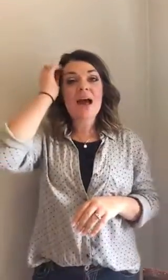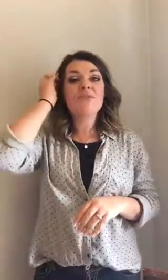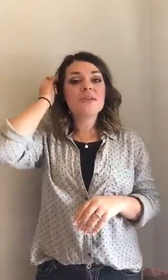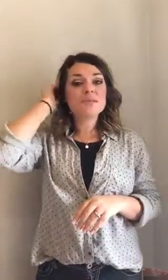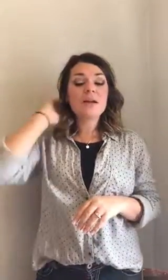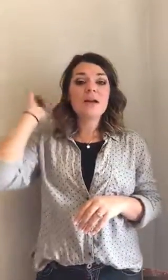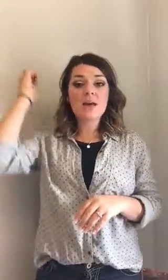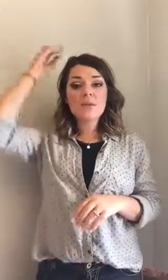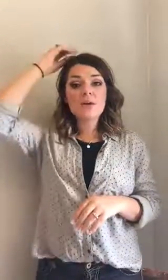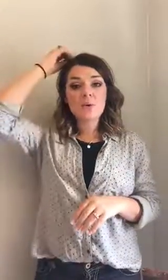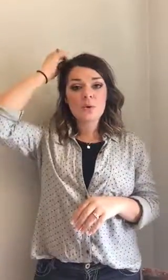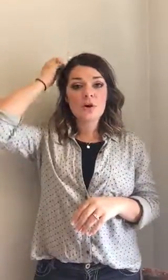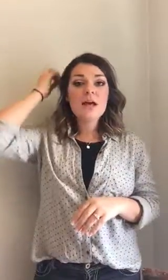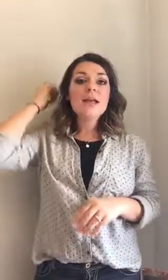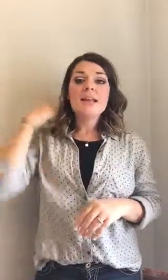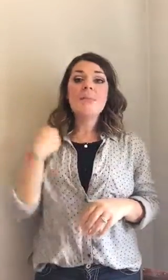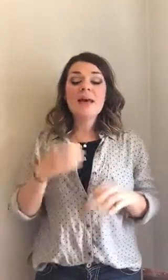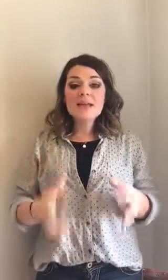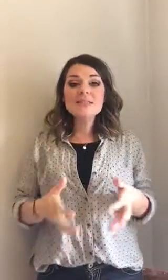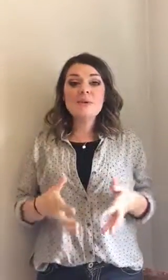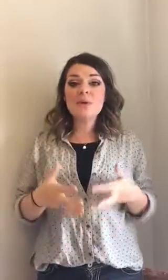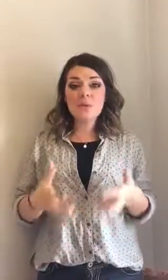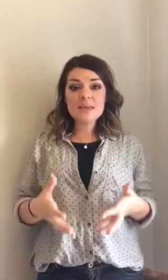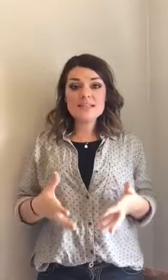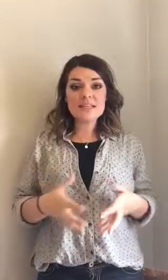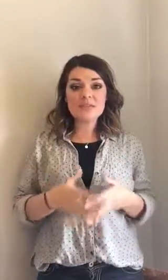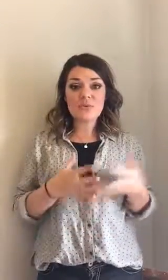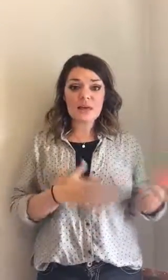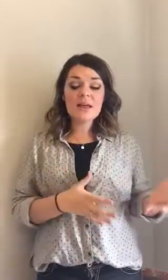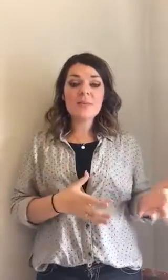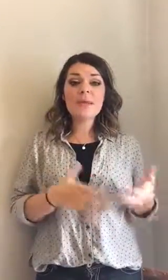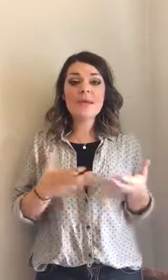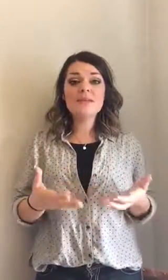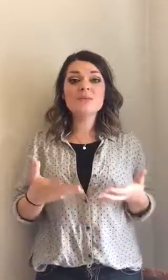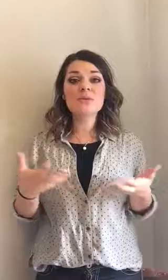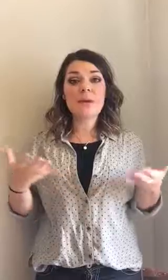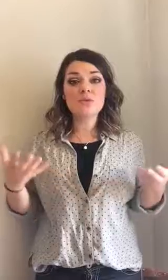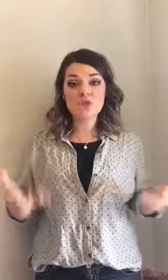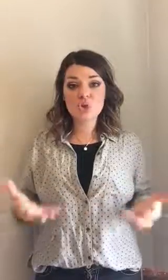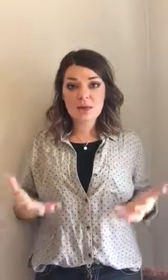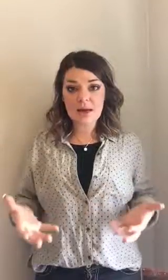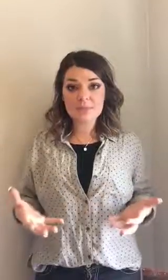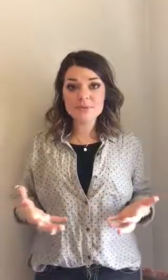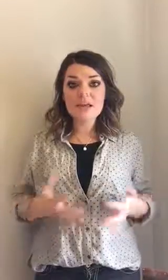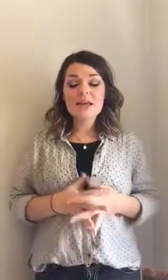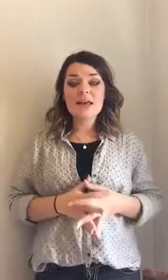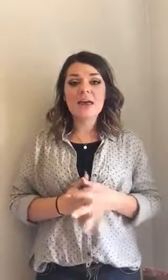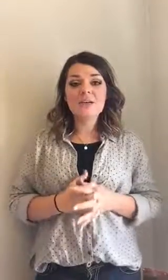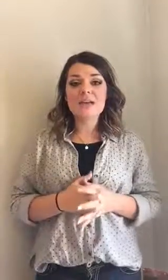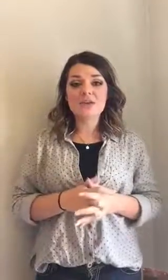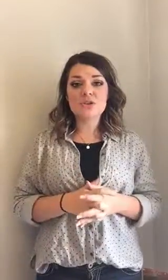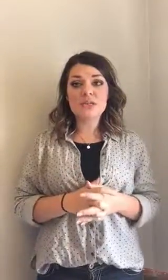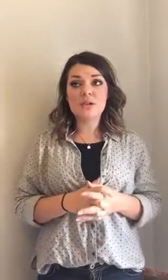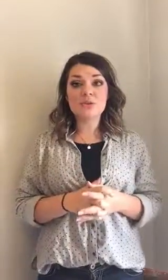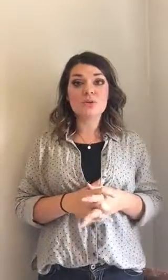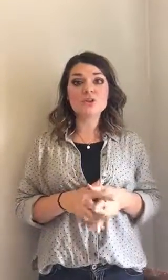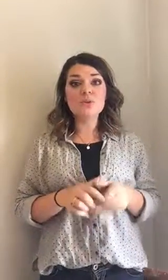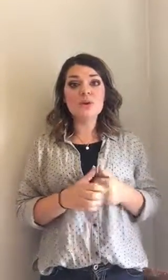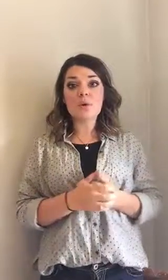a half. It's about a cup and a quarter. Now my husband when we did this for him his was about two cups. Okay it was actually closer to two and a